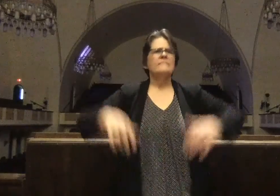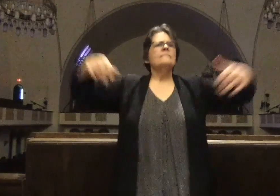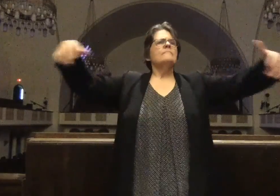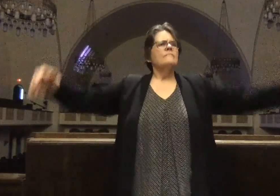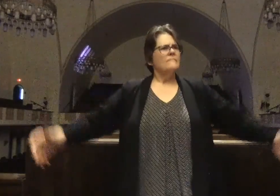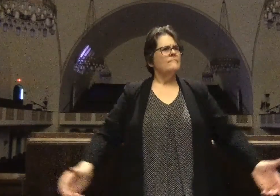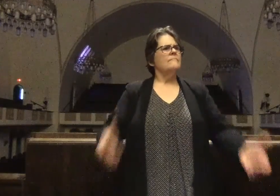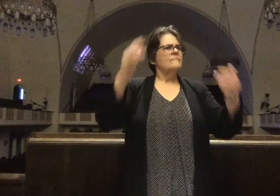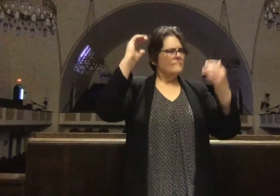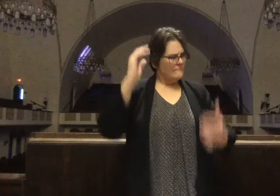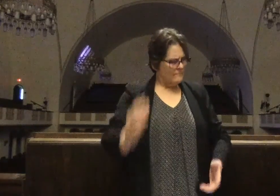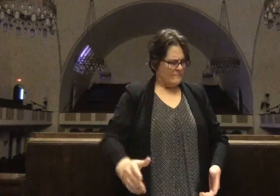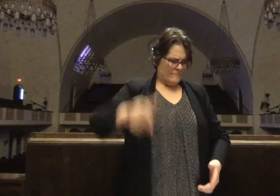one of another.